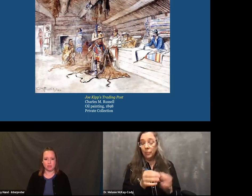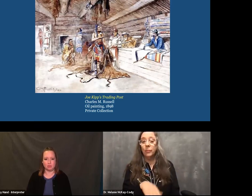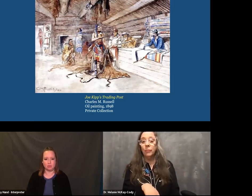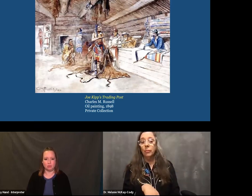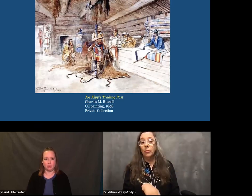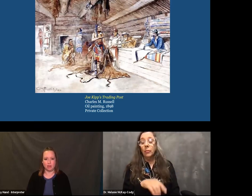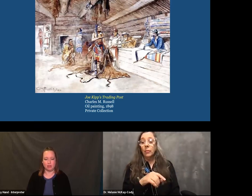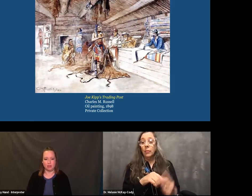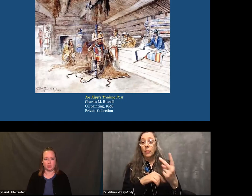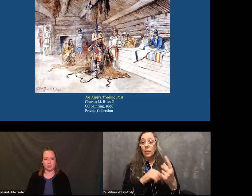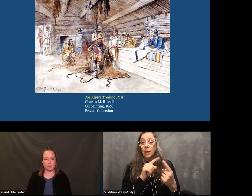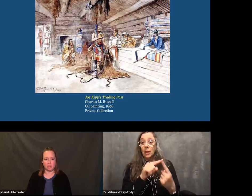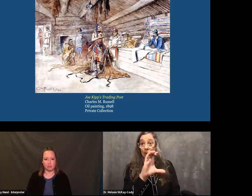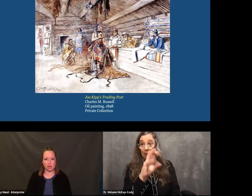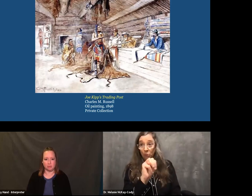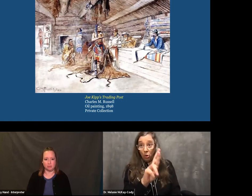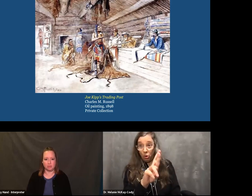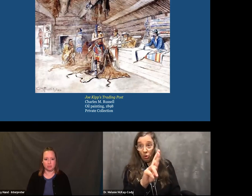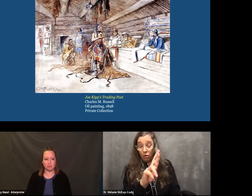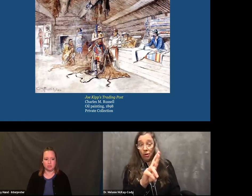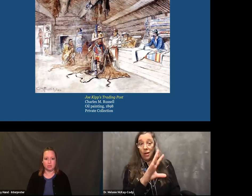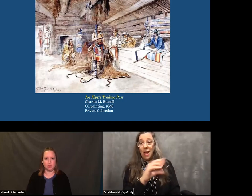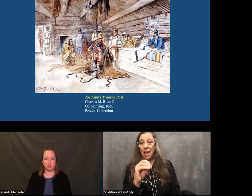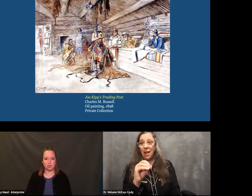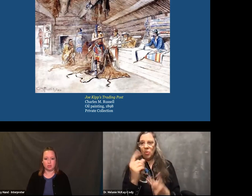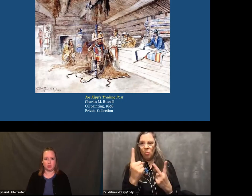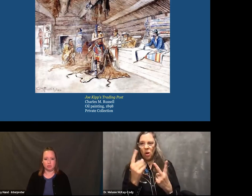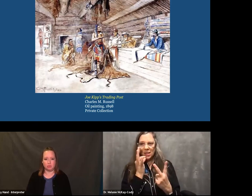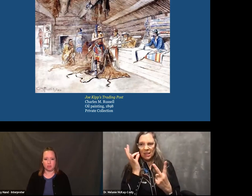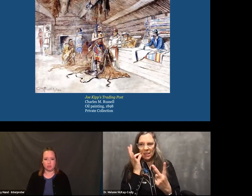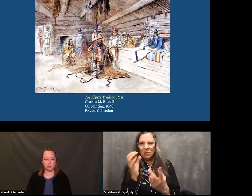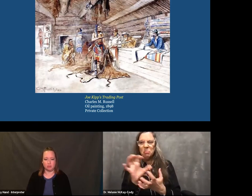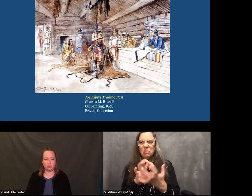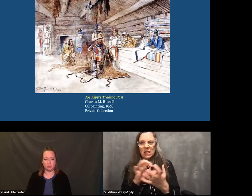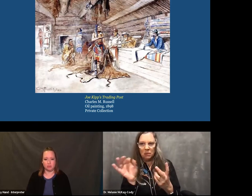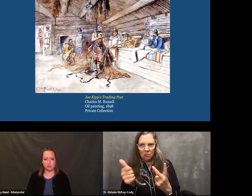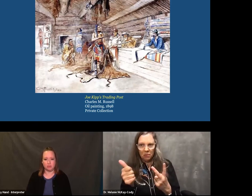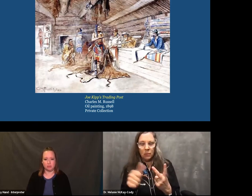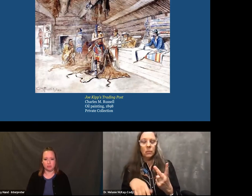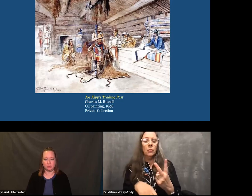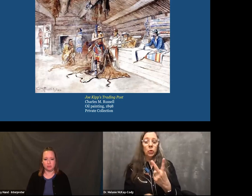And the story that it's talking about is Charles Russell